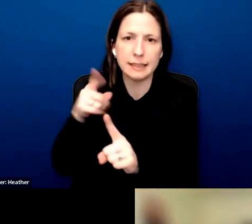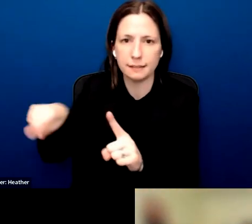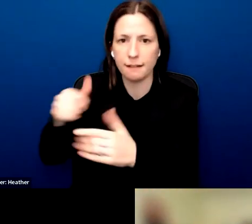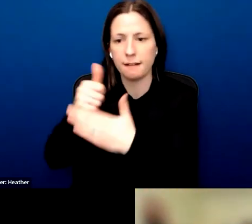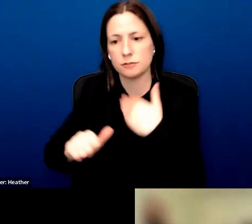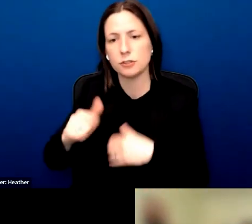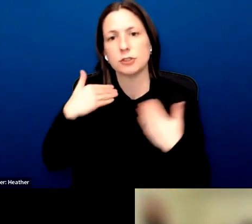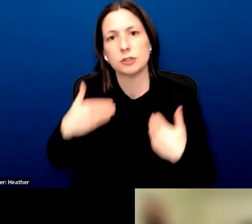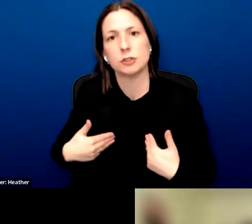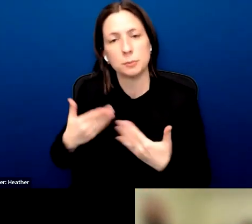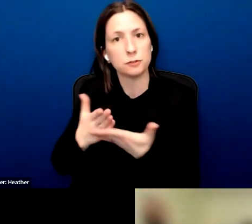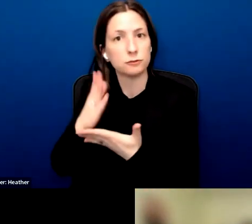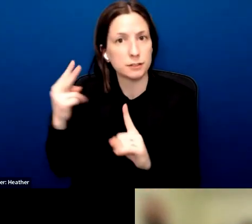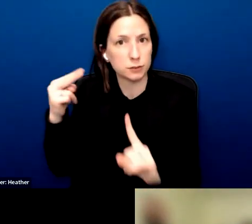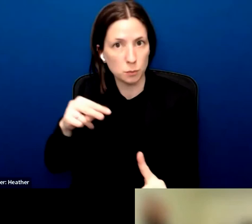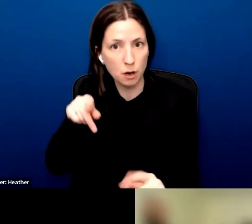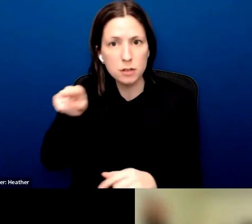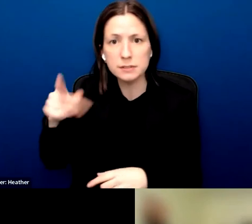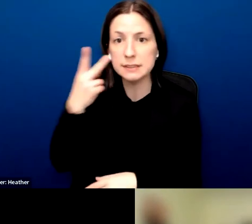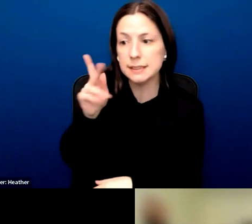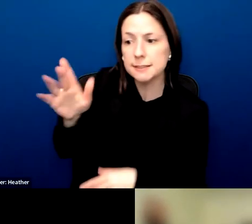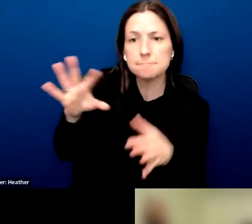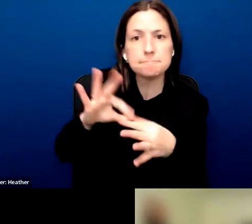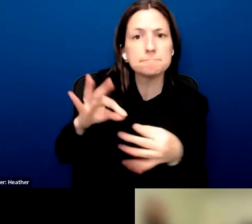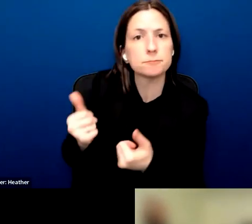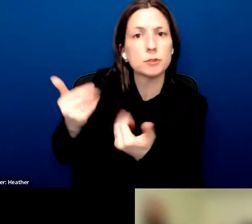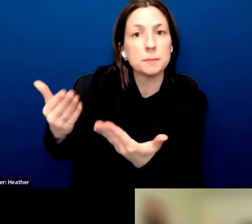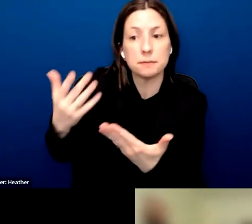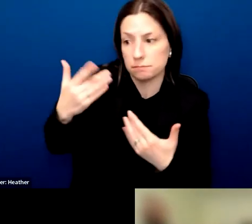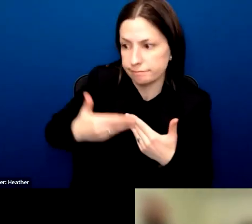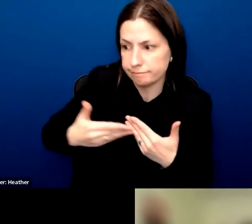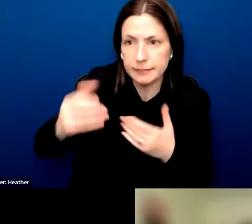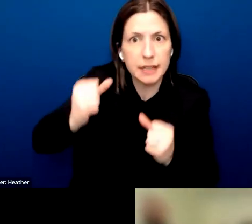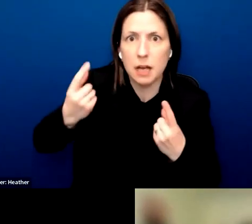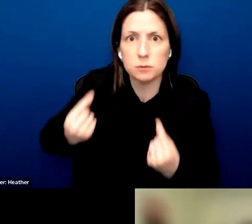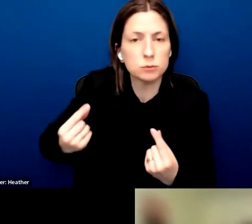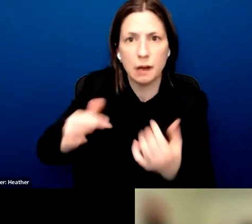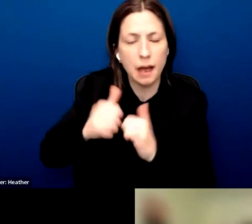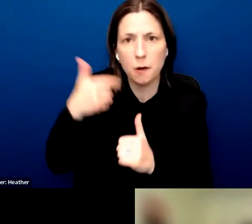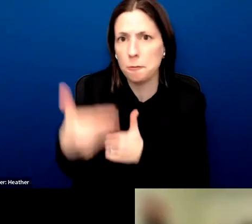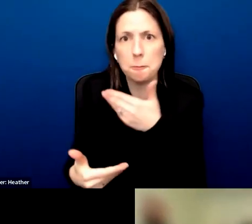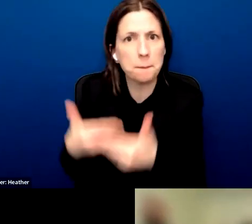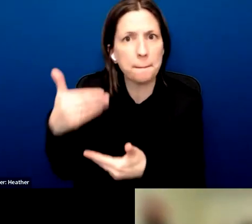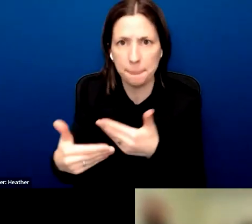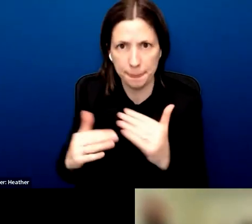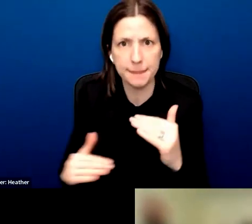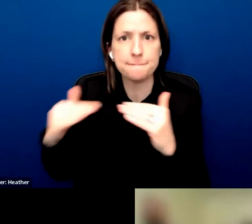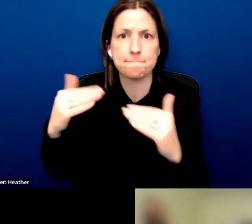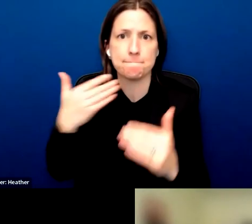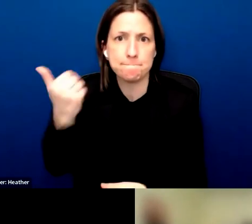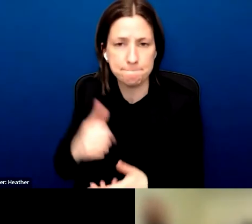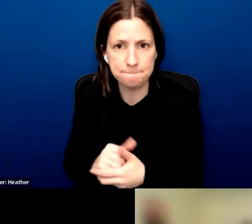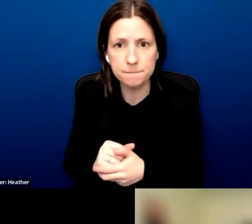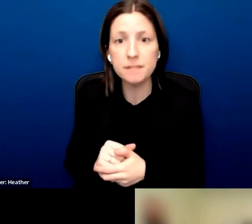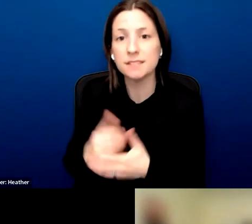that we can take to move forward and action items that we can have in this campaign. Victoria was critical for the